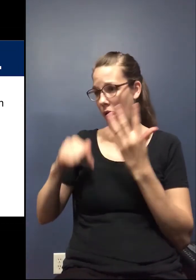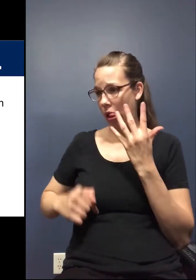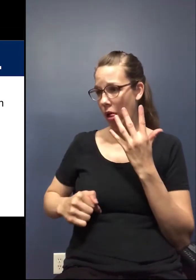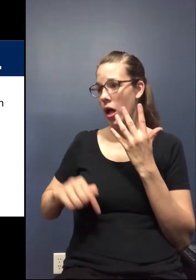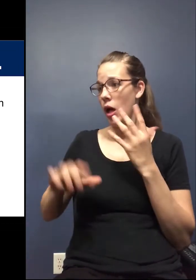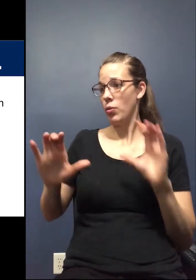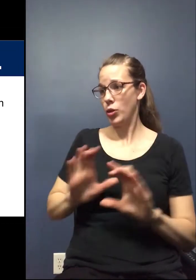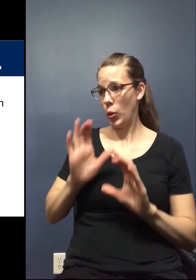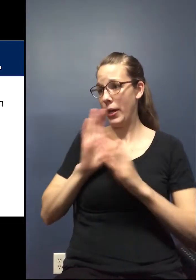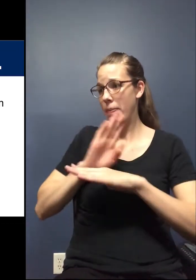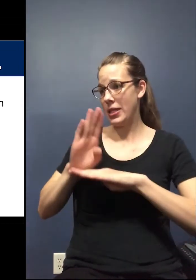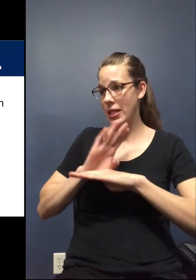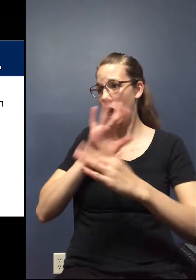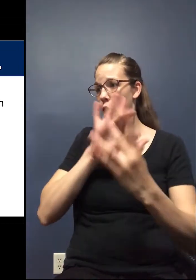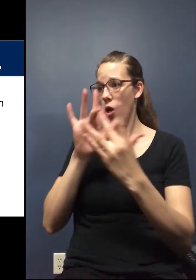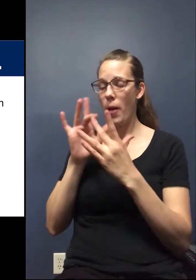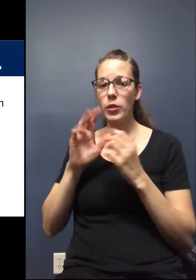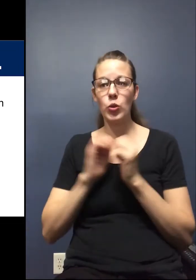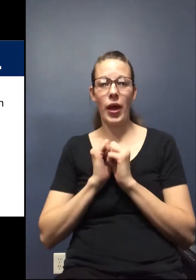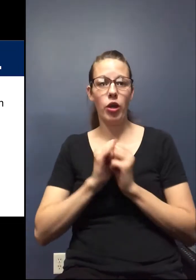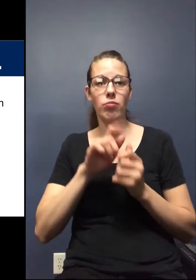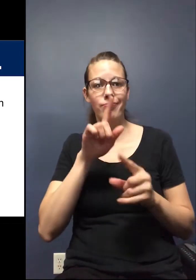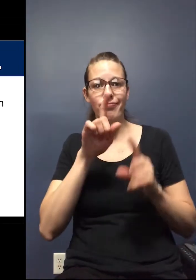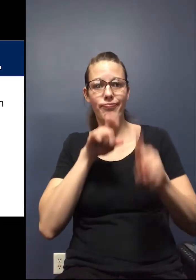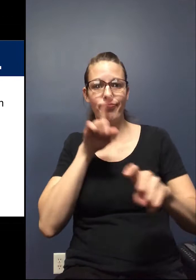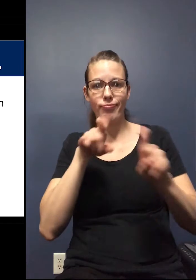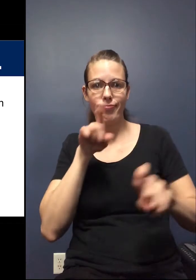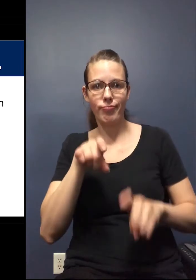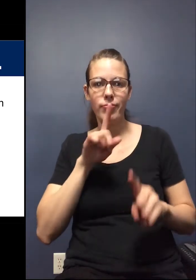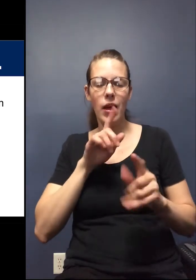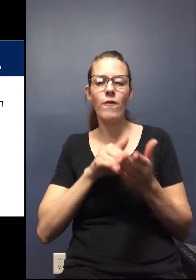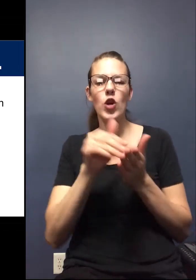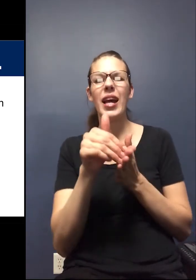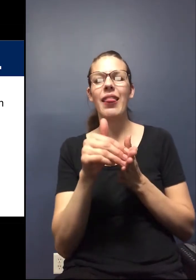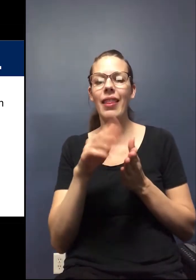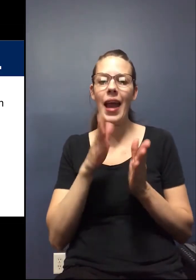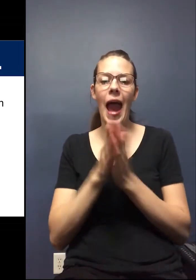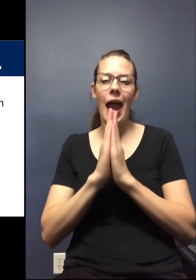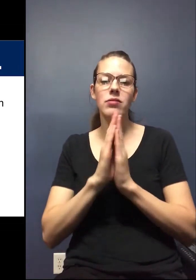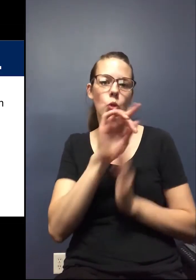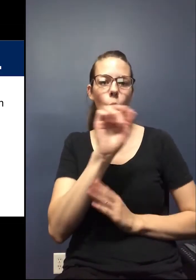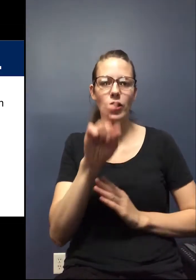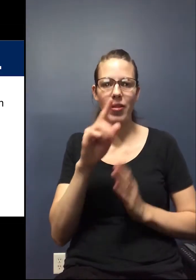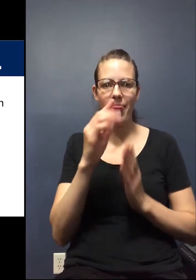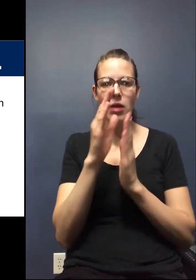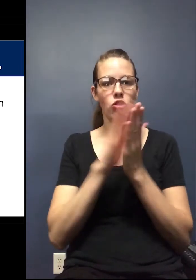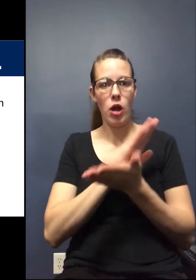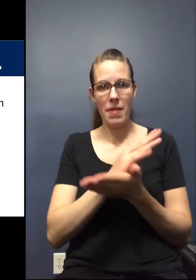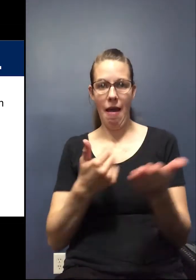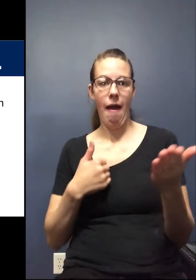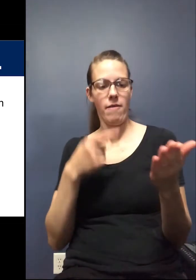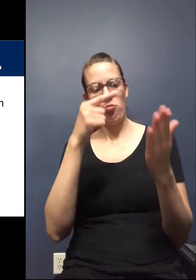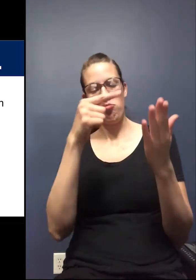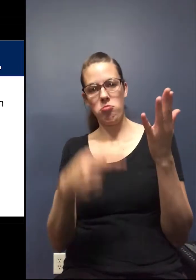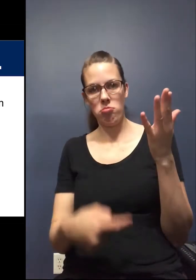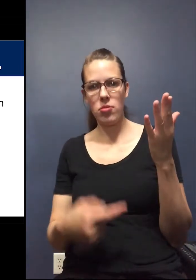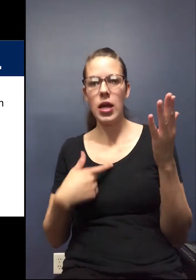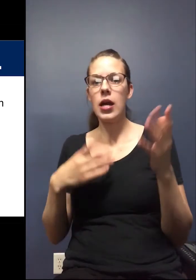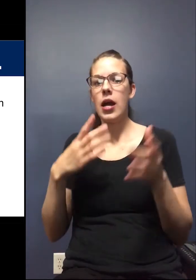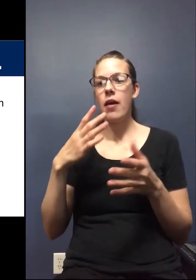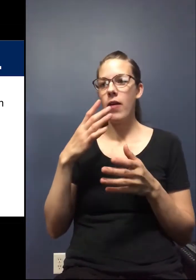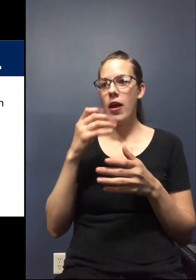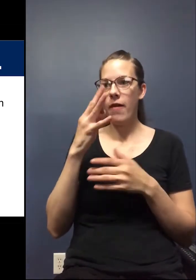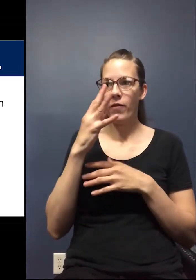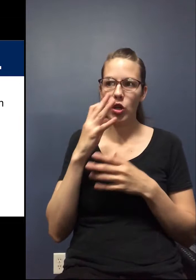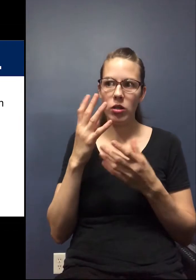we've been doing business outreach to put together a frequently asked questions document so that if individuals are interested in things like